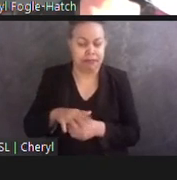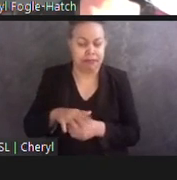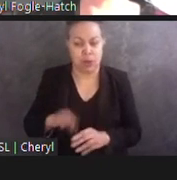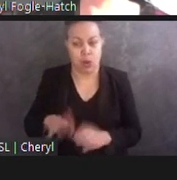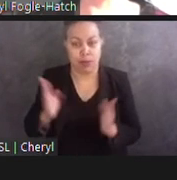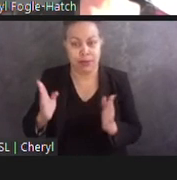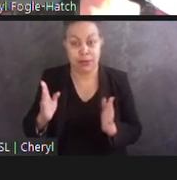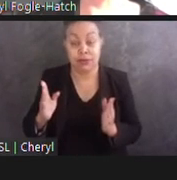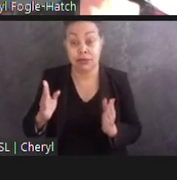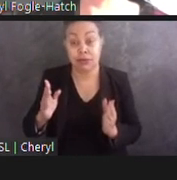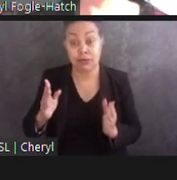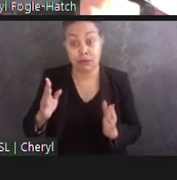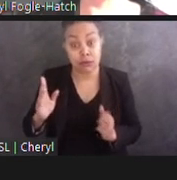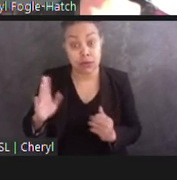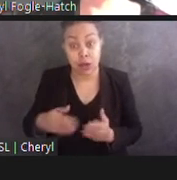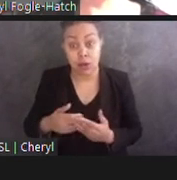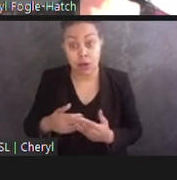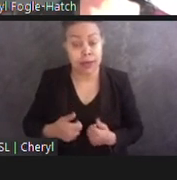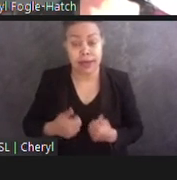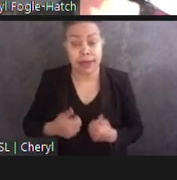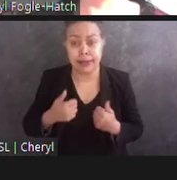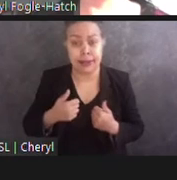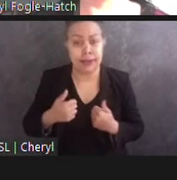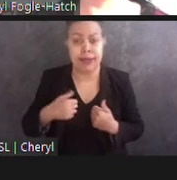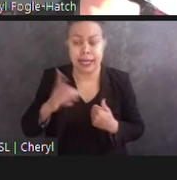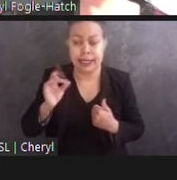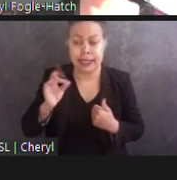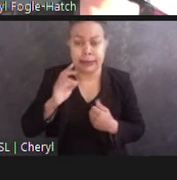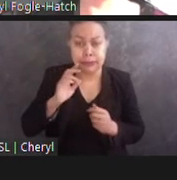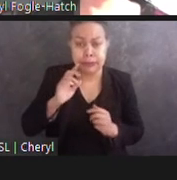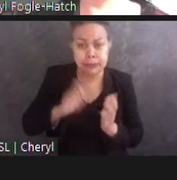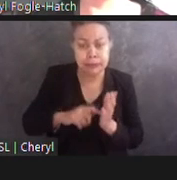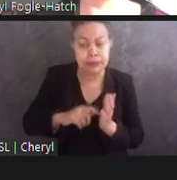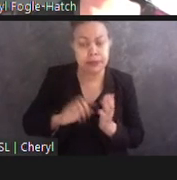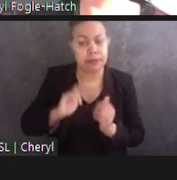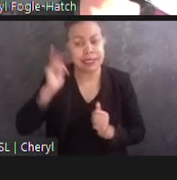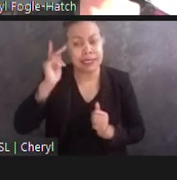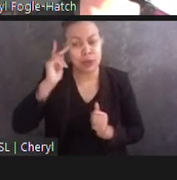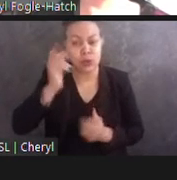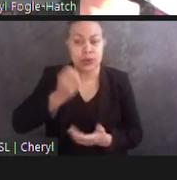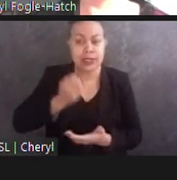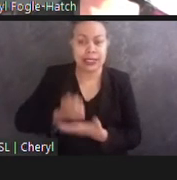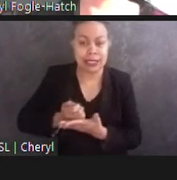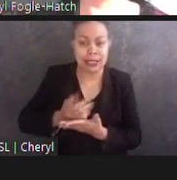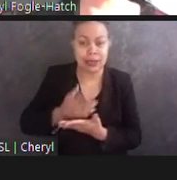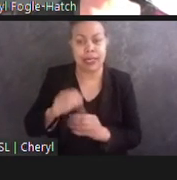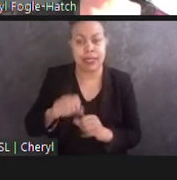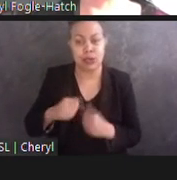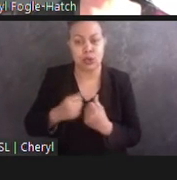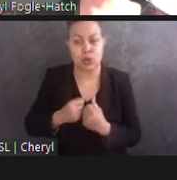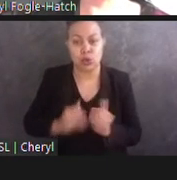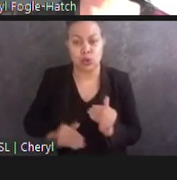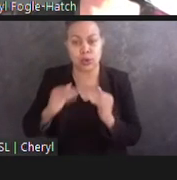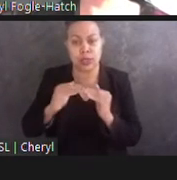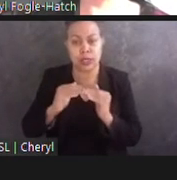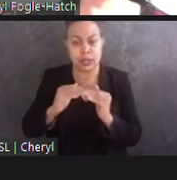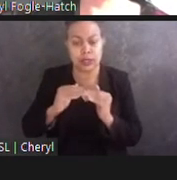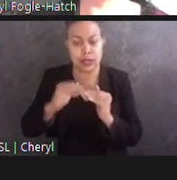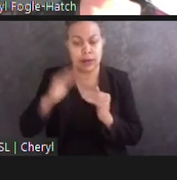to the political, economic, and social justice philosophy of Franklin Delano Roosevelt.